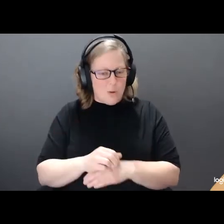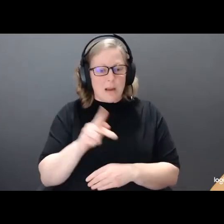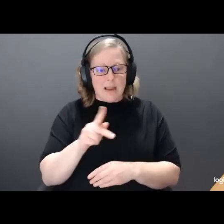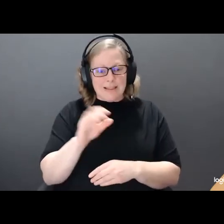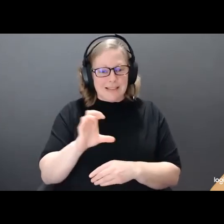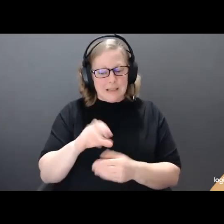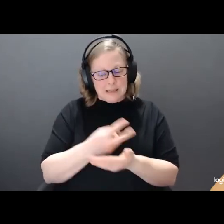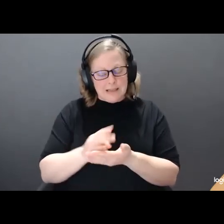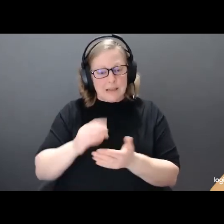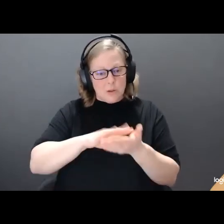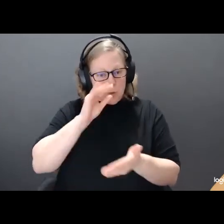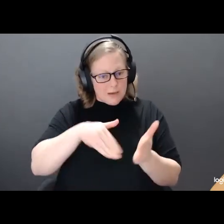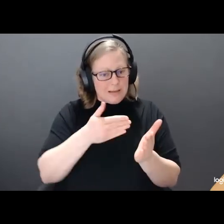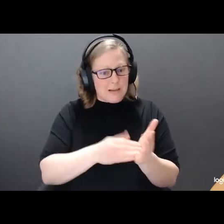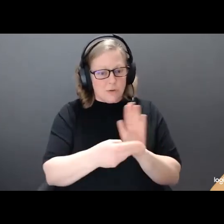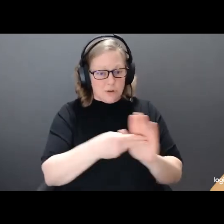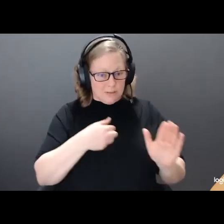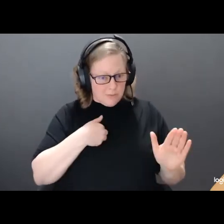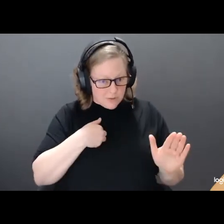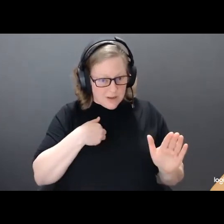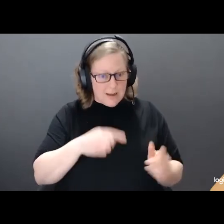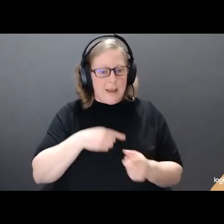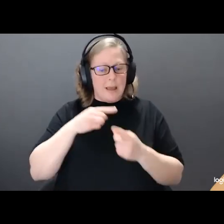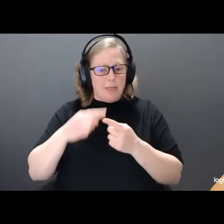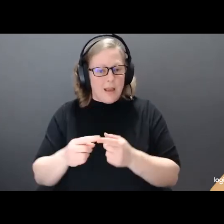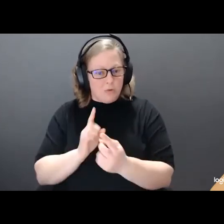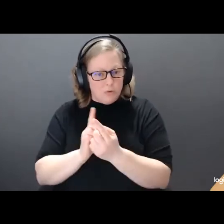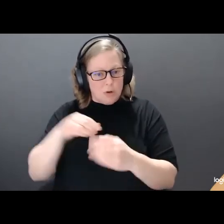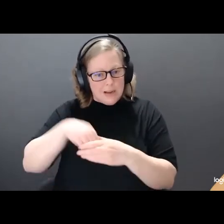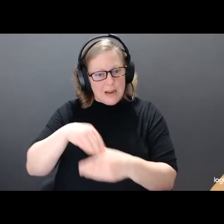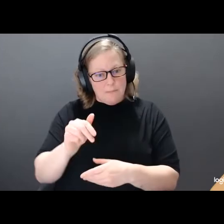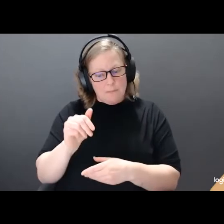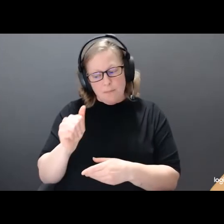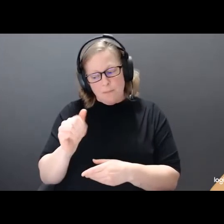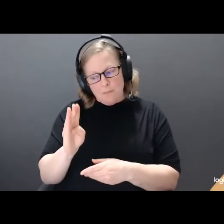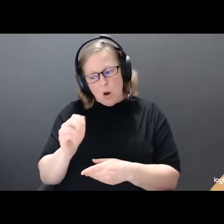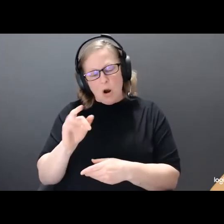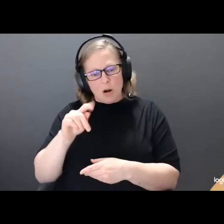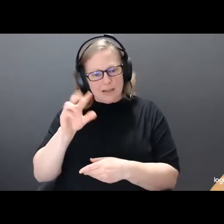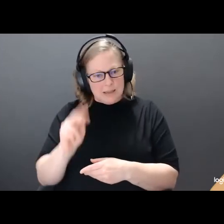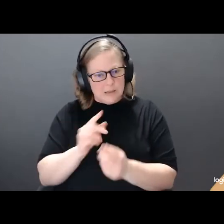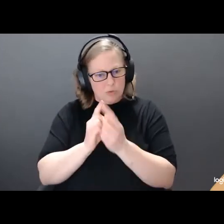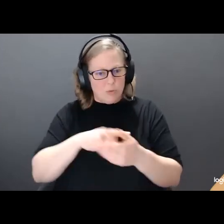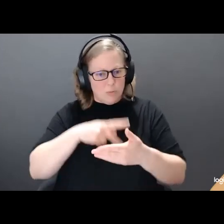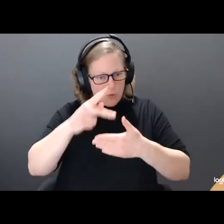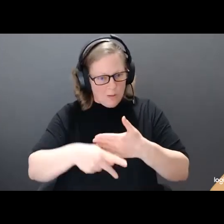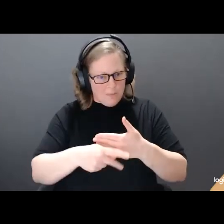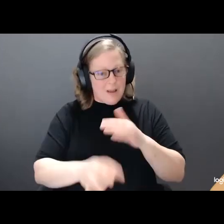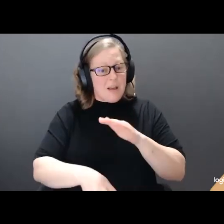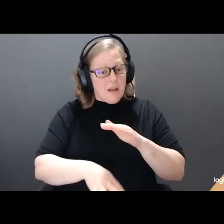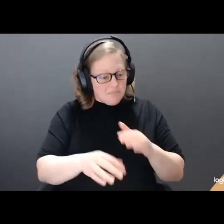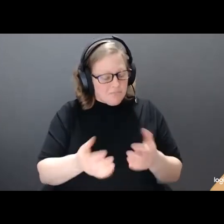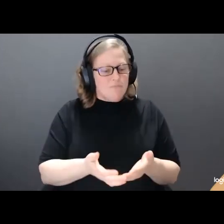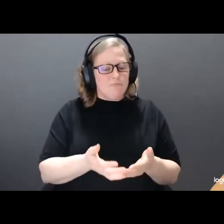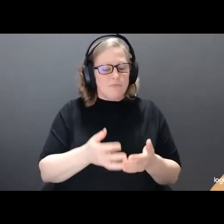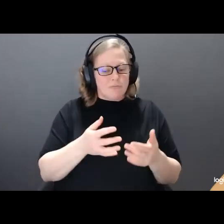diagnosed, and then tutored in the Barton program, and through my connections with them, I was able to find kids that were willing to be interviewed and talk about how